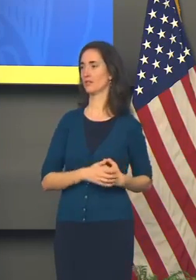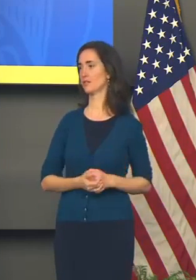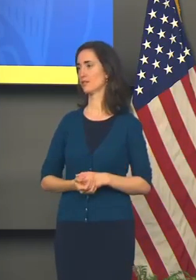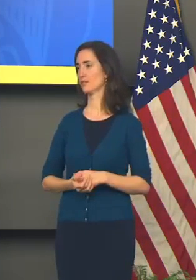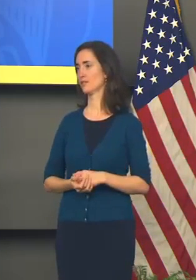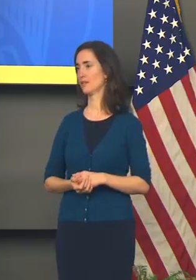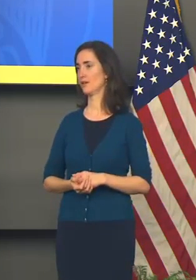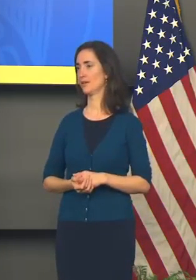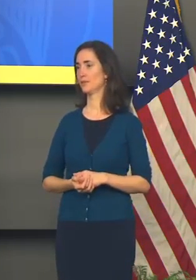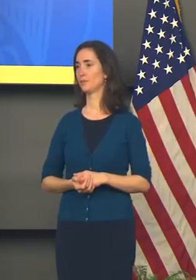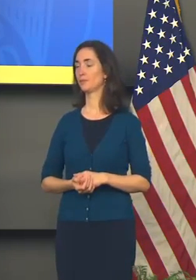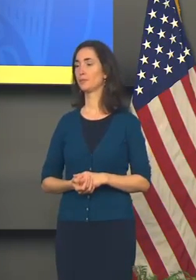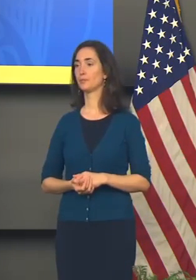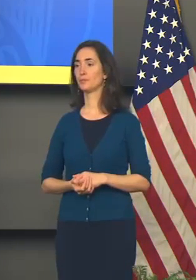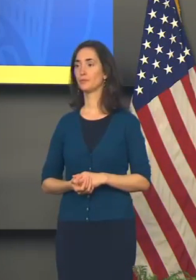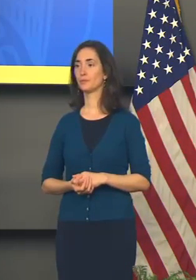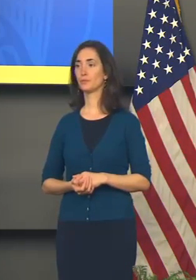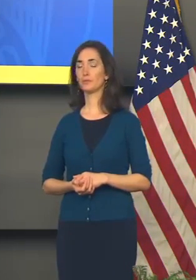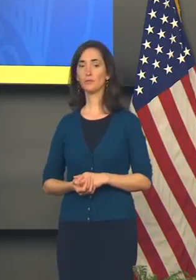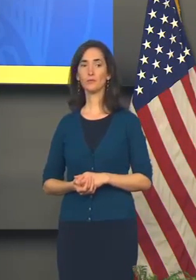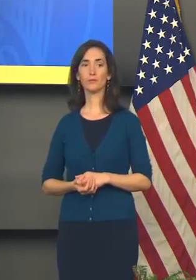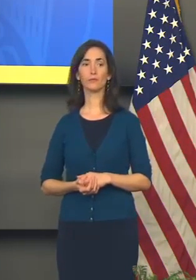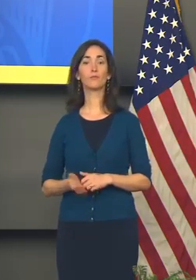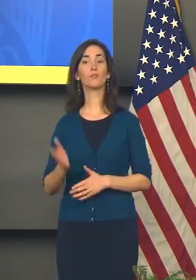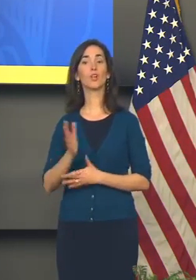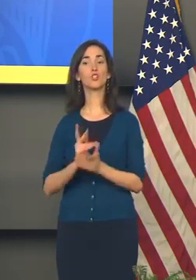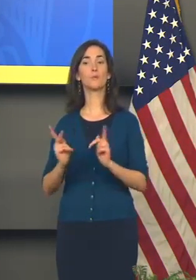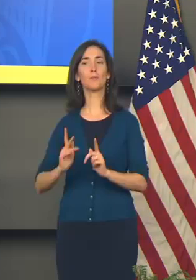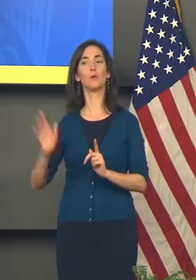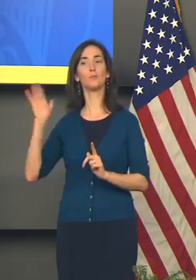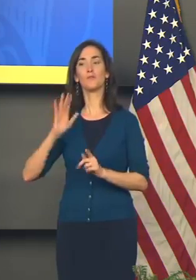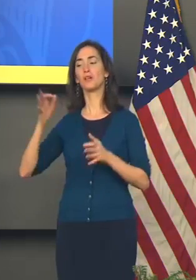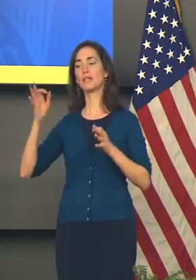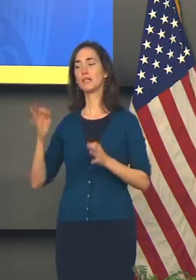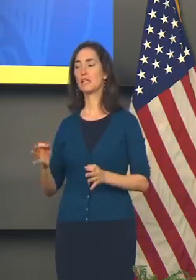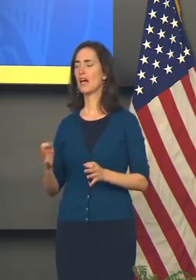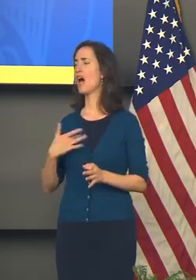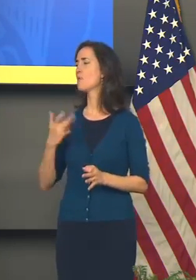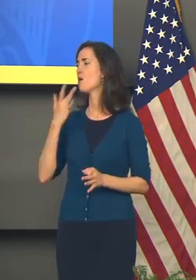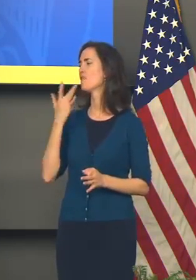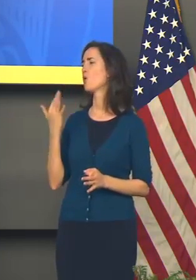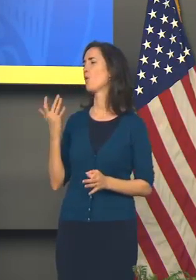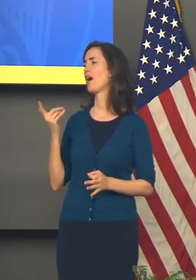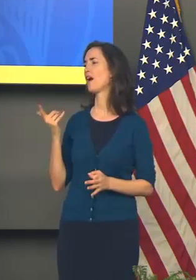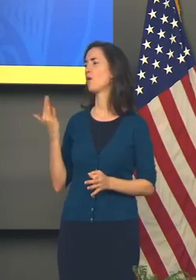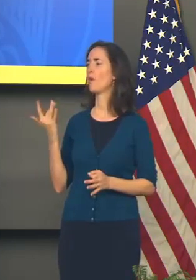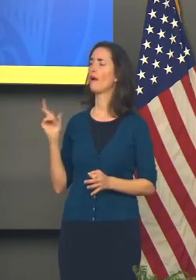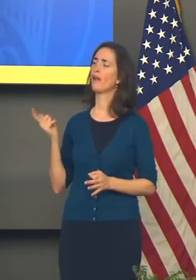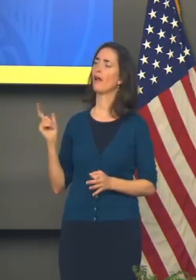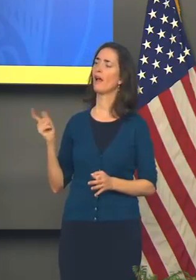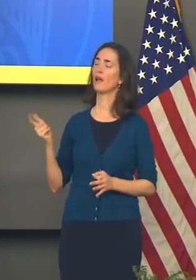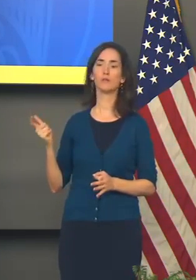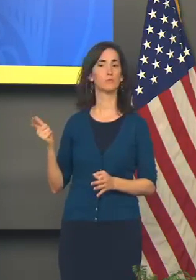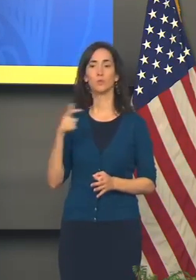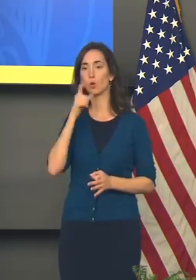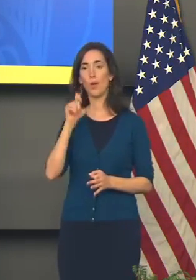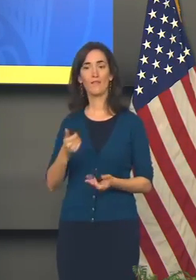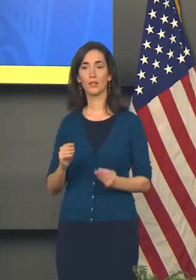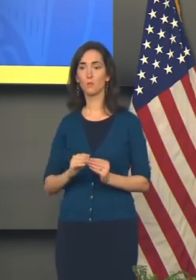And people who previously have decided for some reason to either wait, well, you don't have to wait any longer.